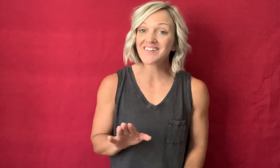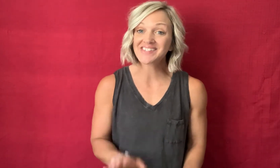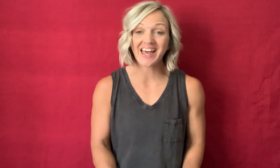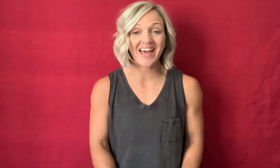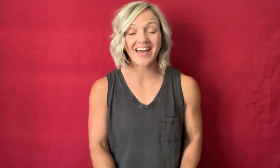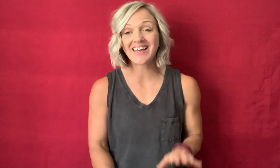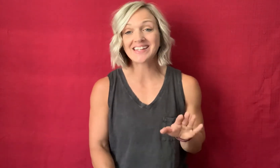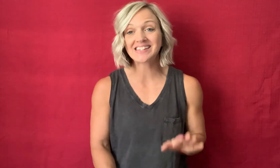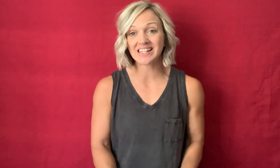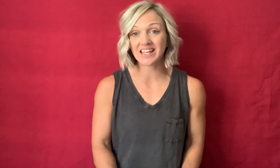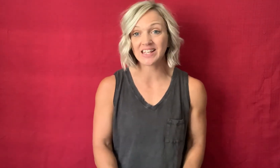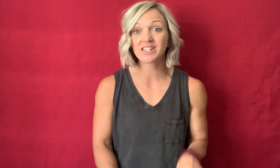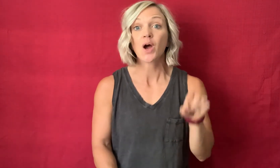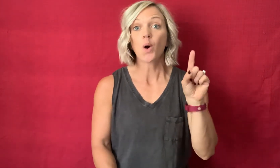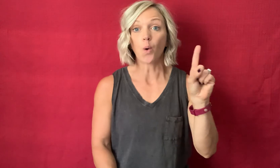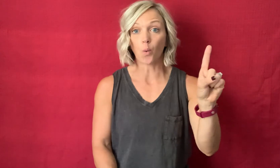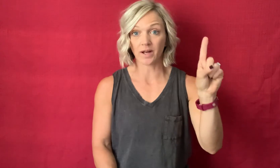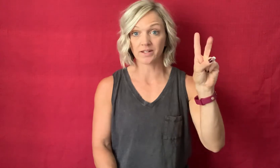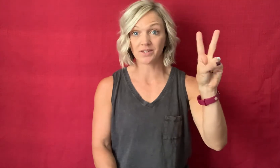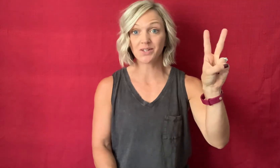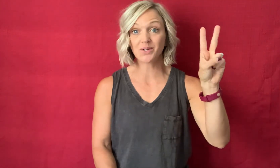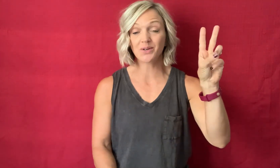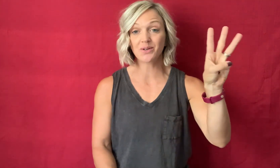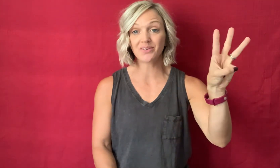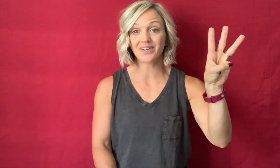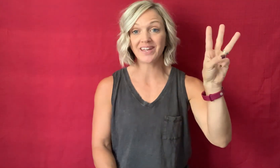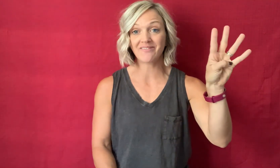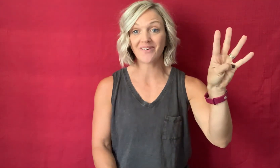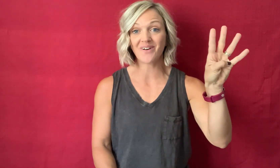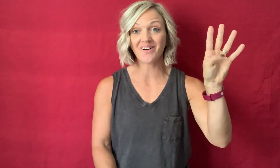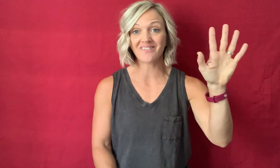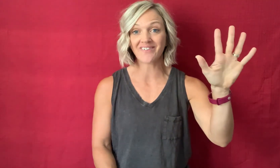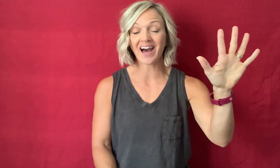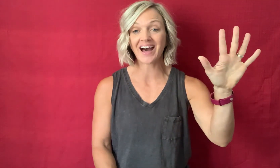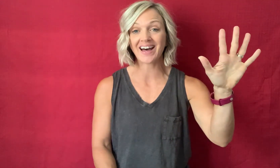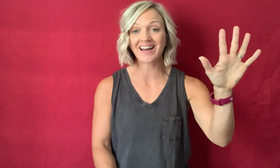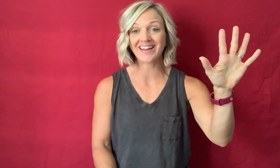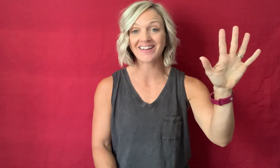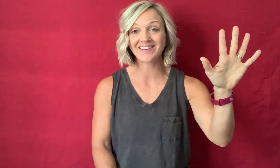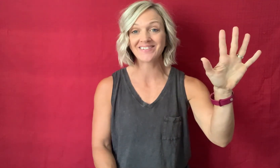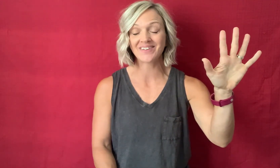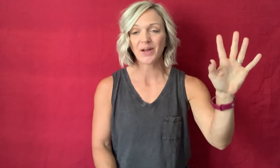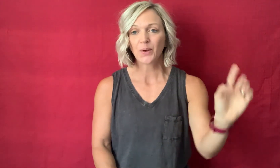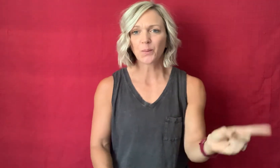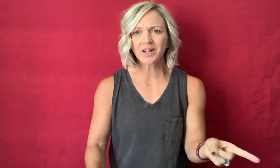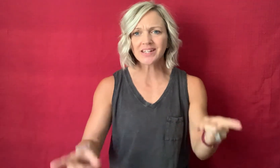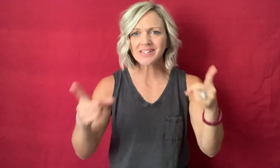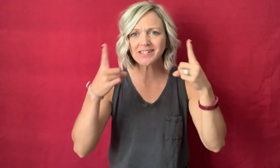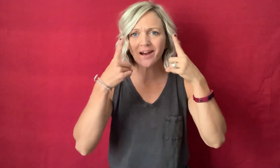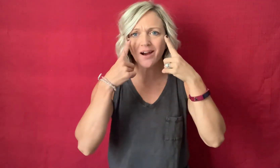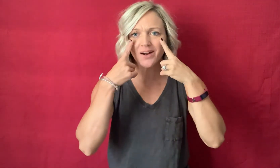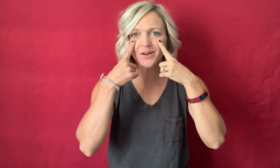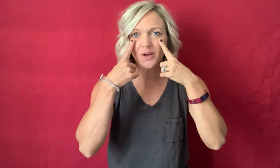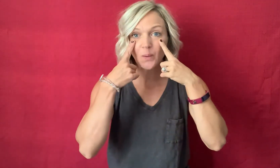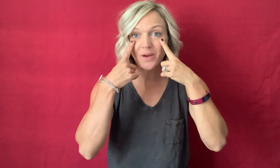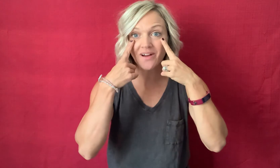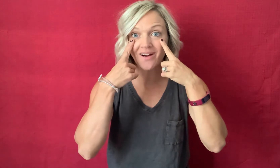senses one two three four five we're gonna start with our